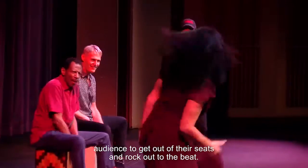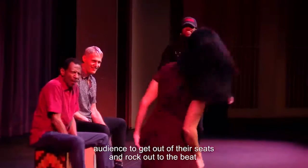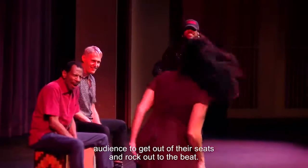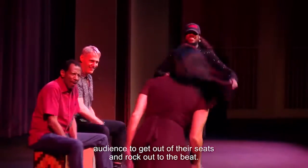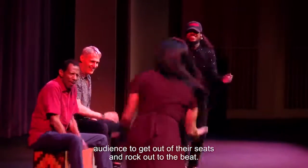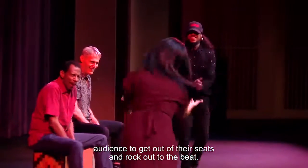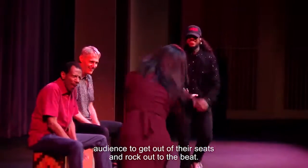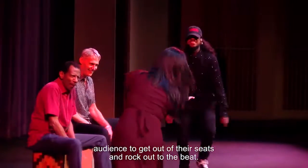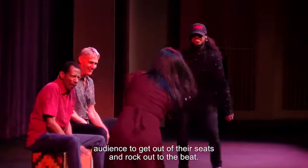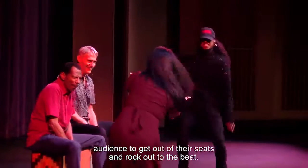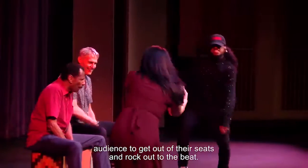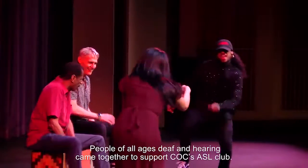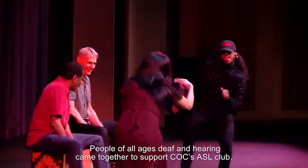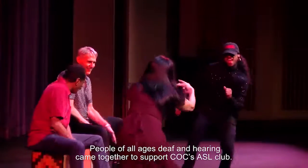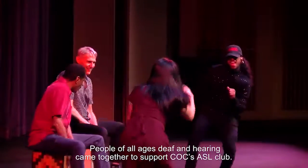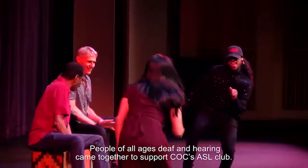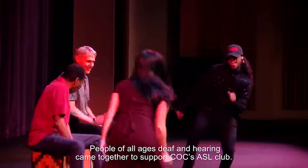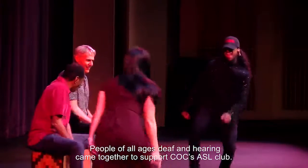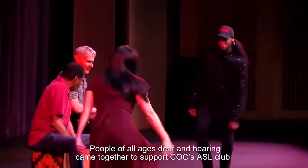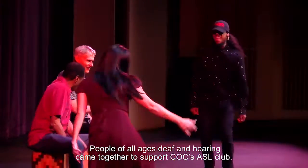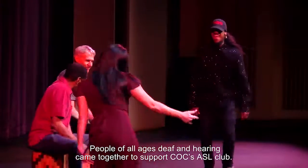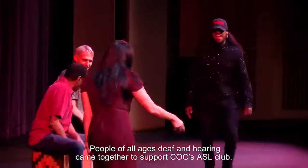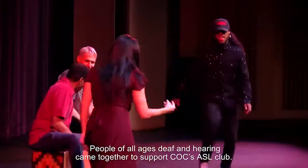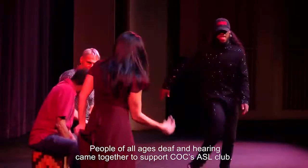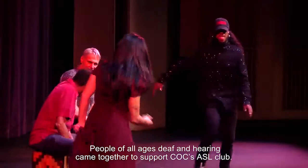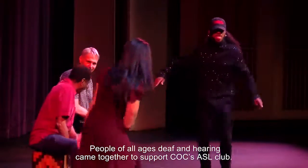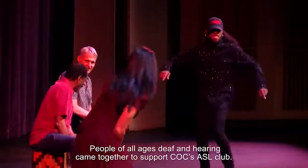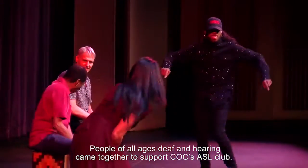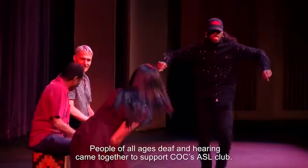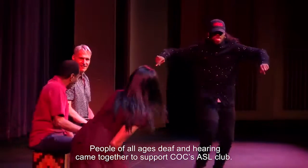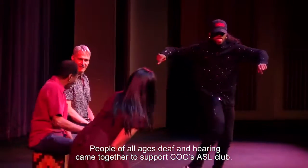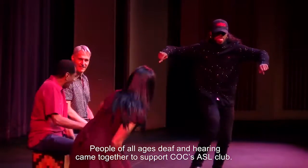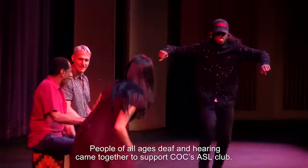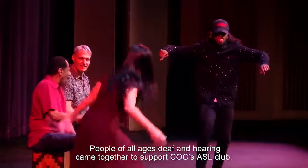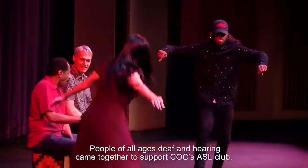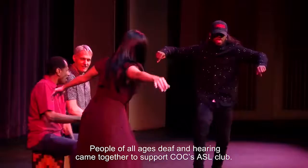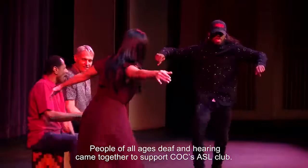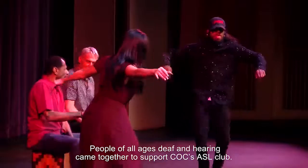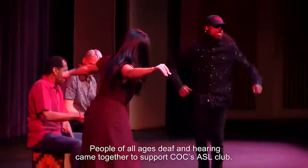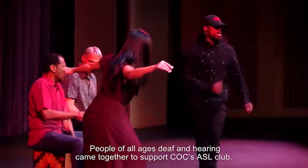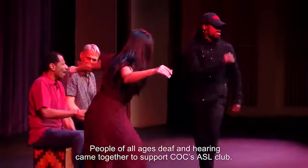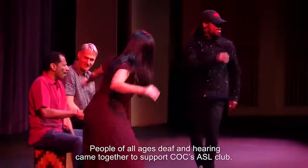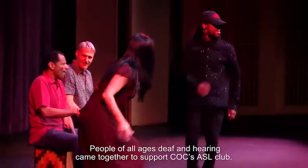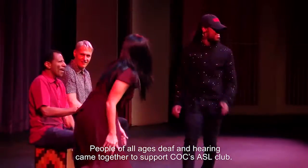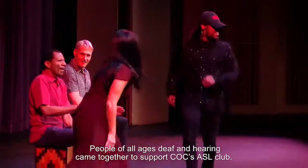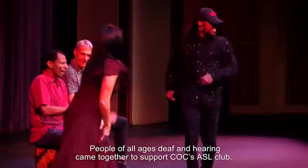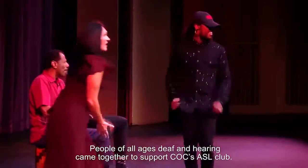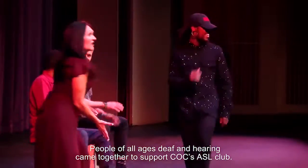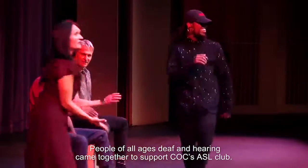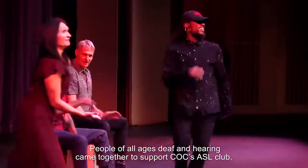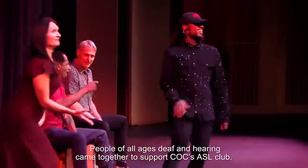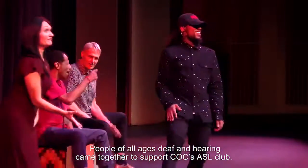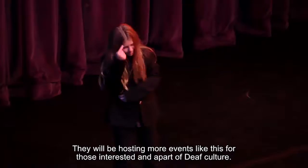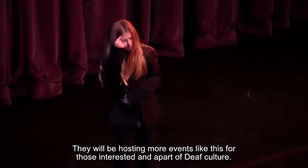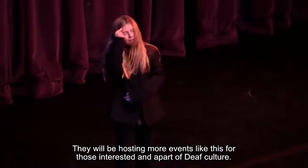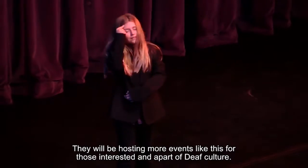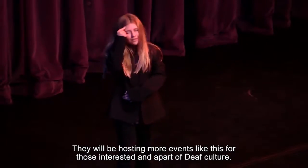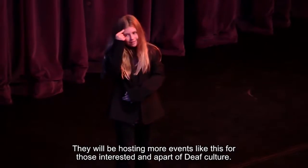here tonight. People of all ages, deaf and hearing, came together to support COC's ASL club. They will be